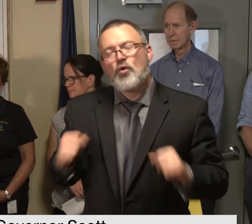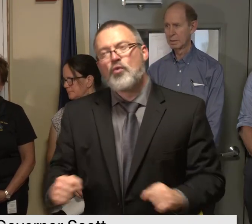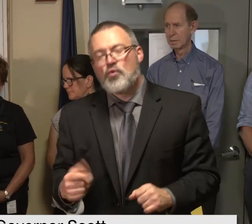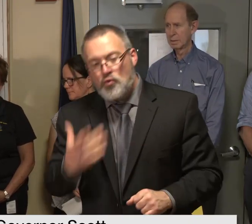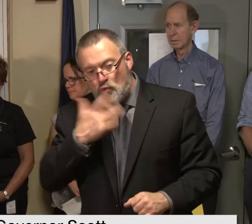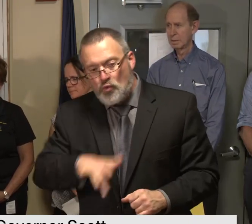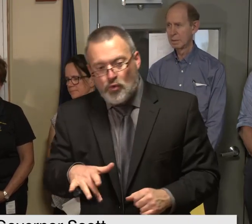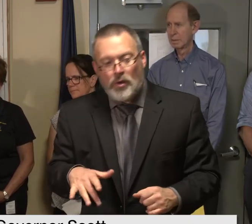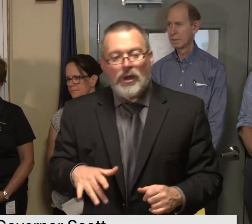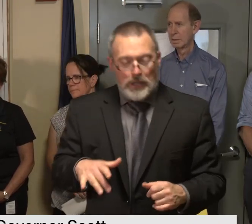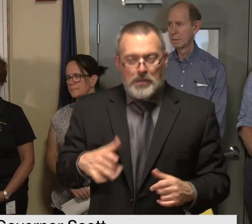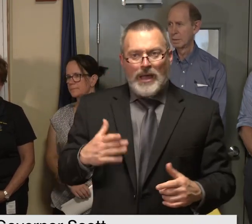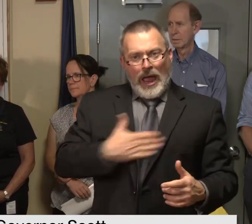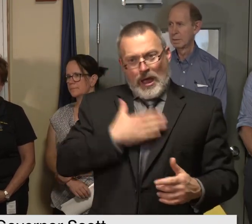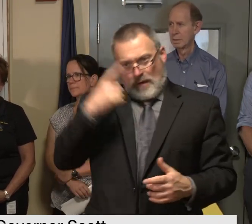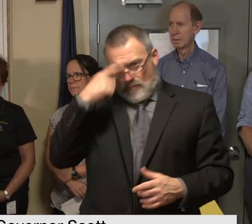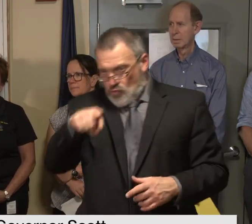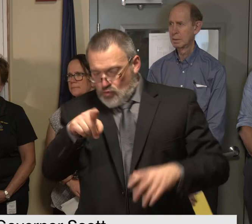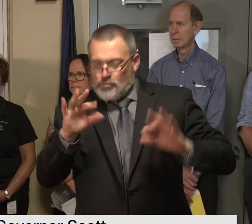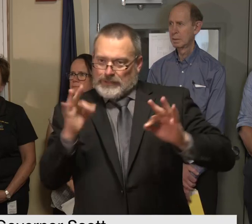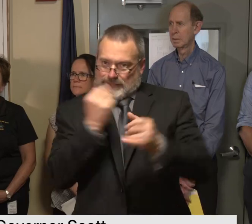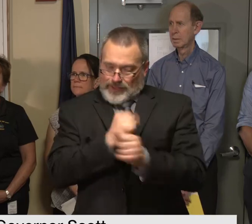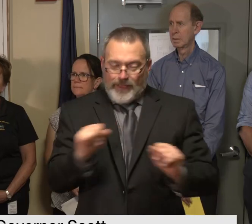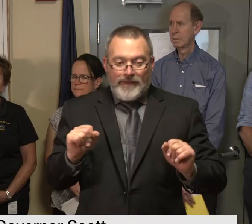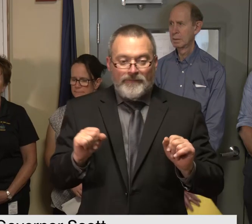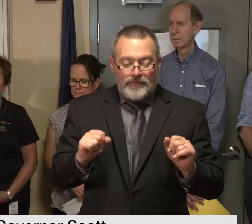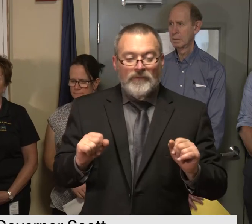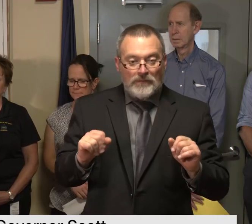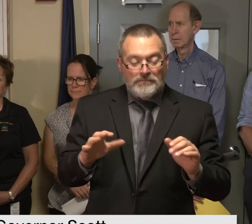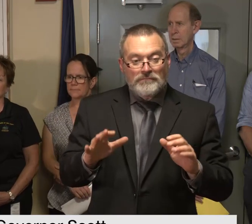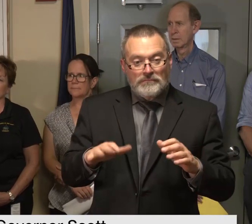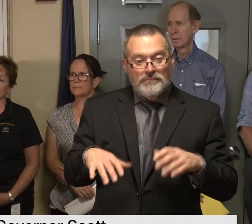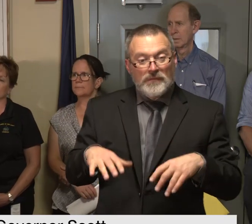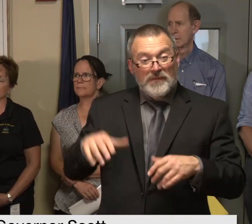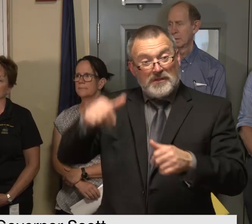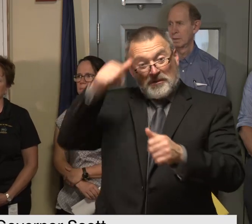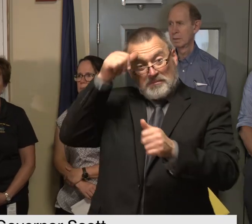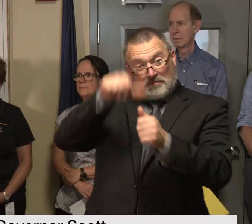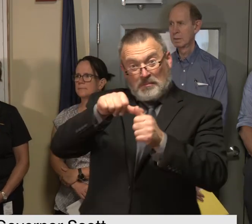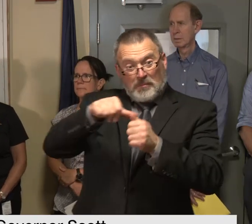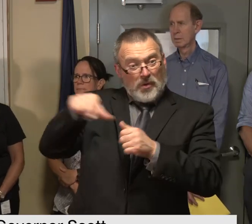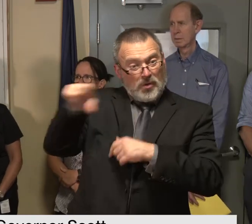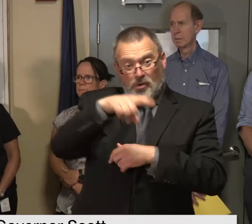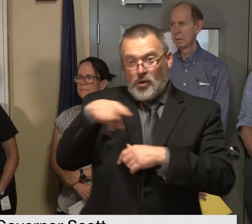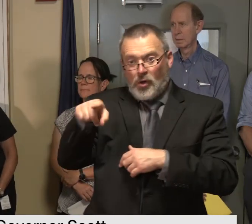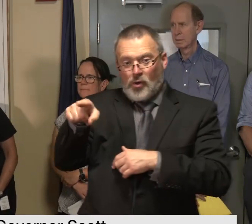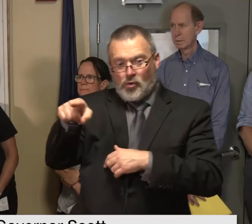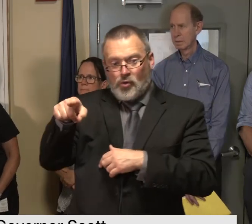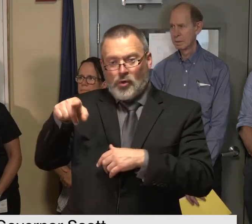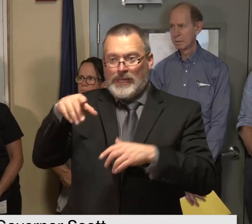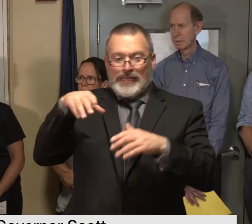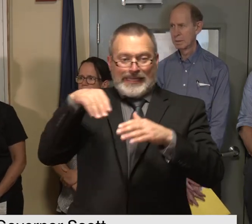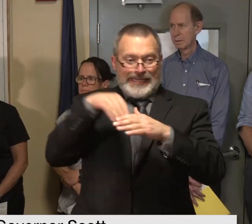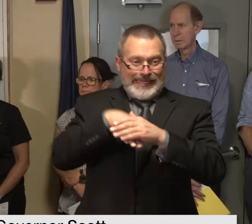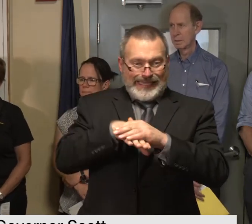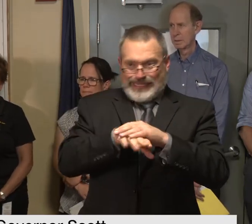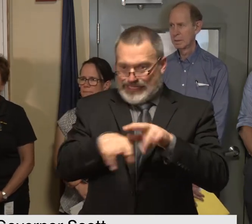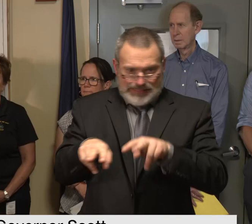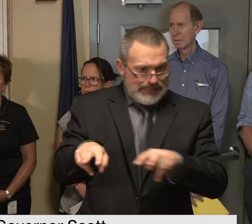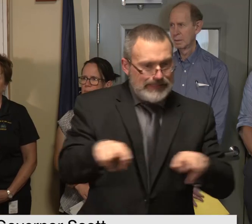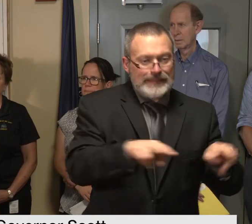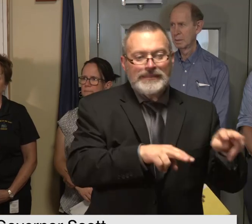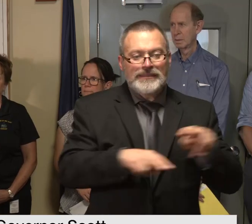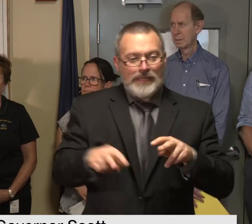uh you may recall the feeling when somebody walked through your door the relief that you had that people showed up to help you